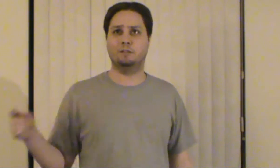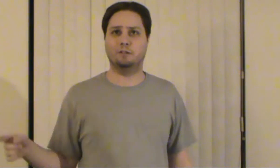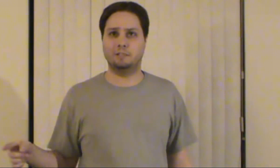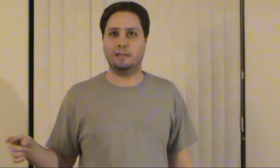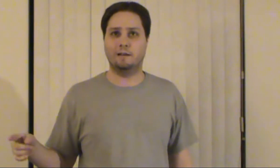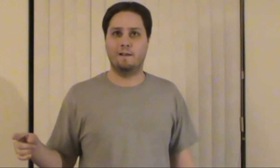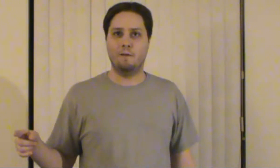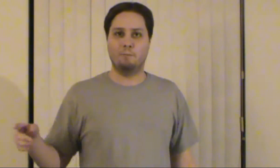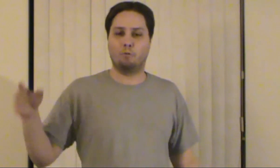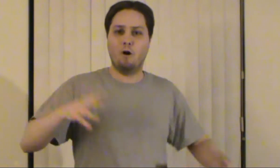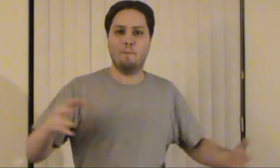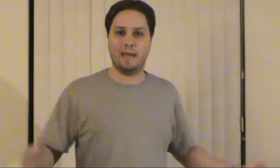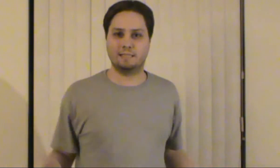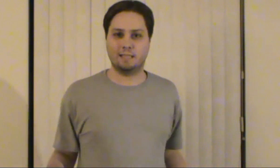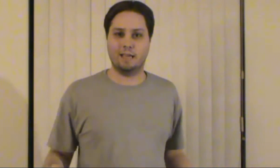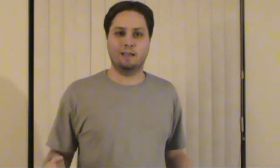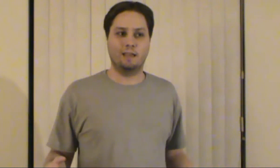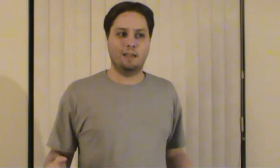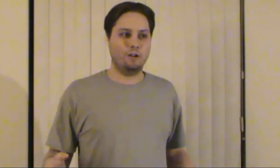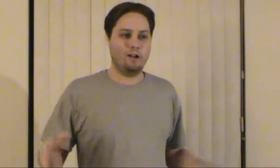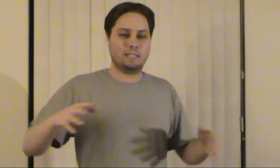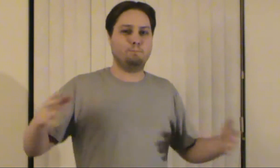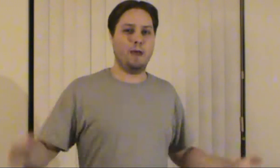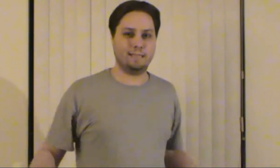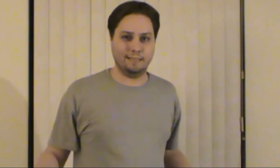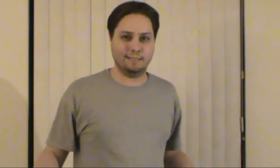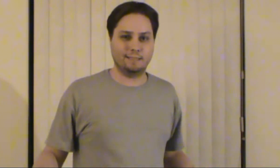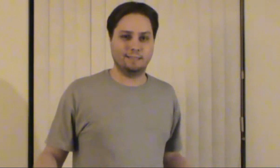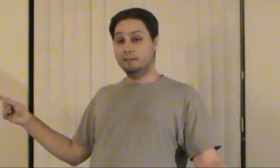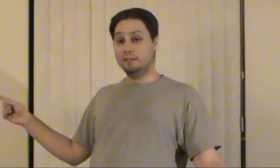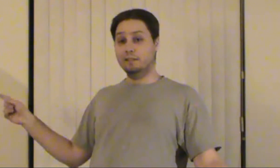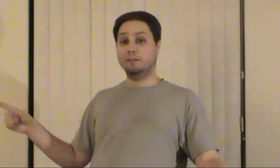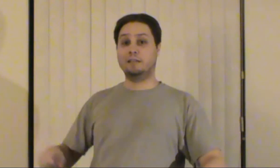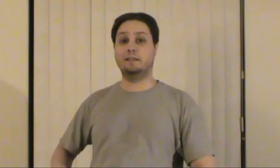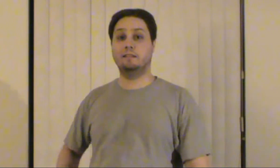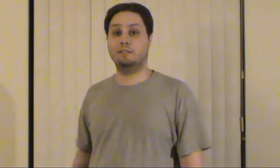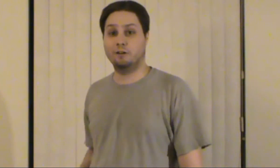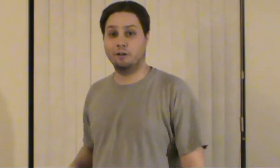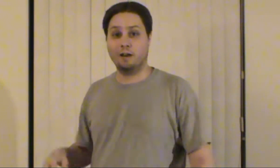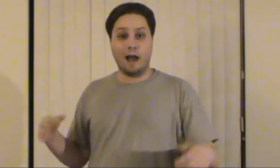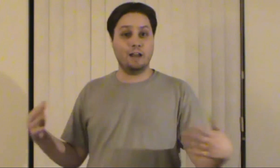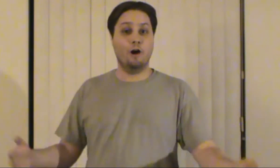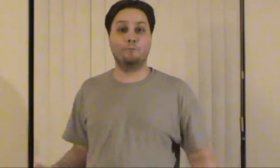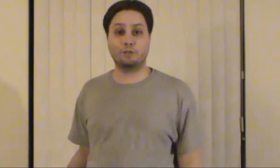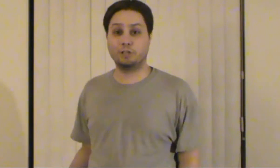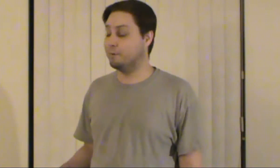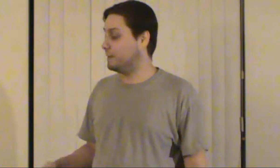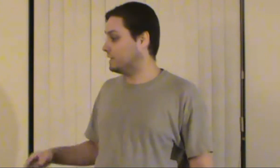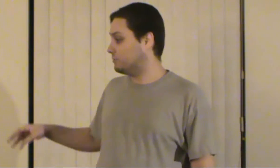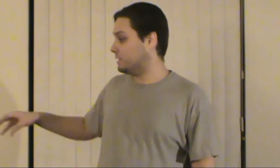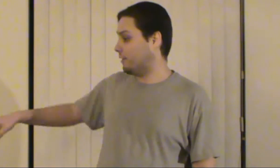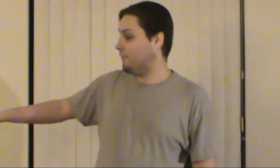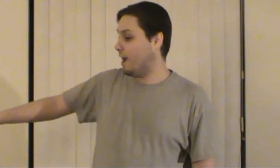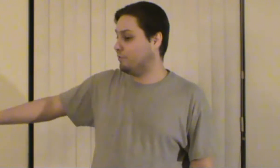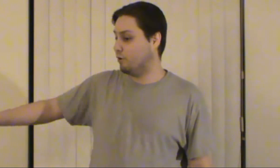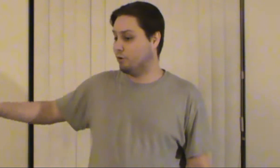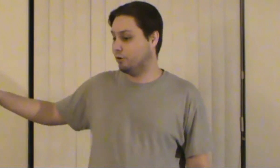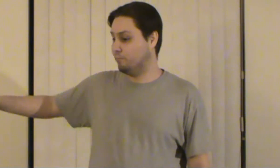PG-13 but a romance thing you don't expect it it was a little kid in the theater I know for sure because it was like a five-year-old or